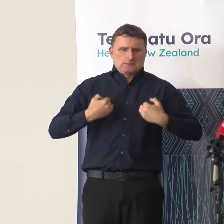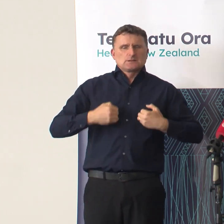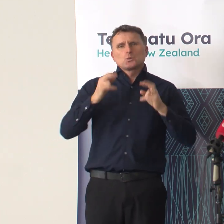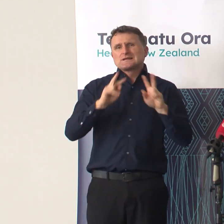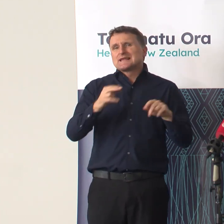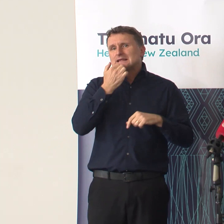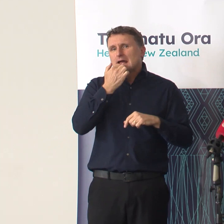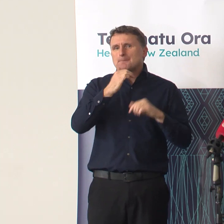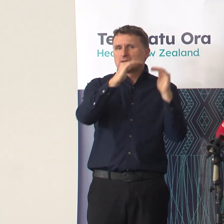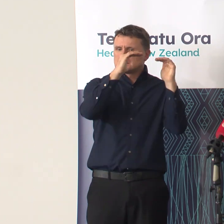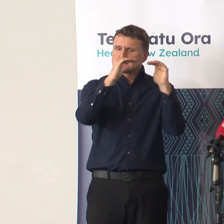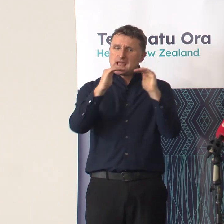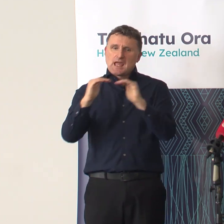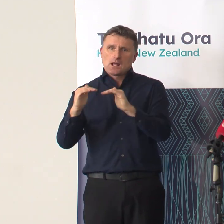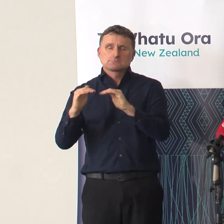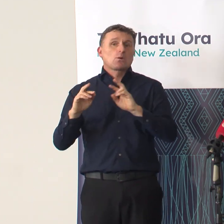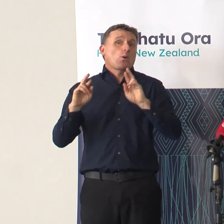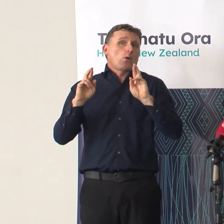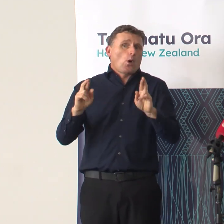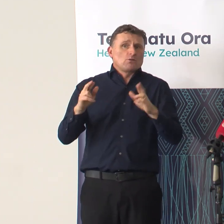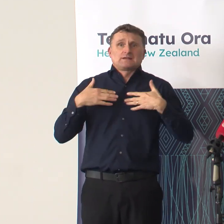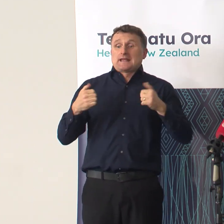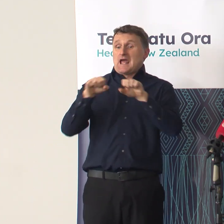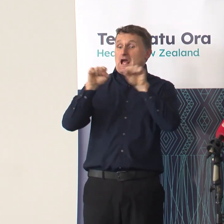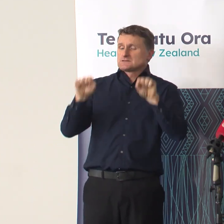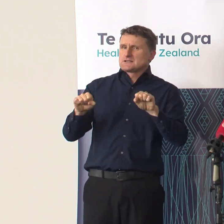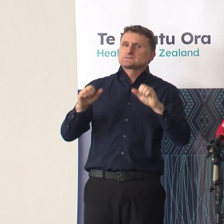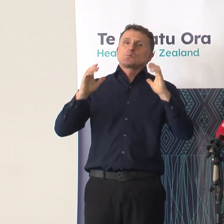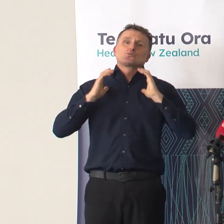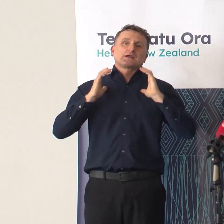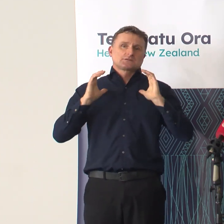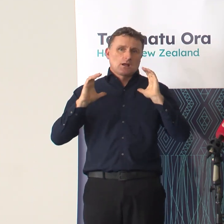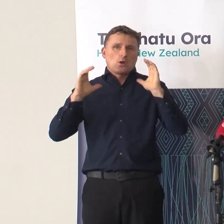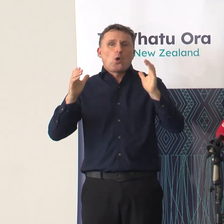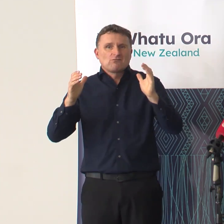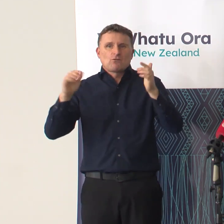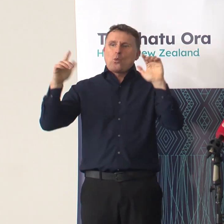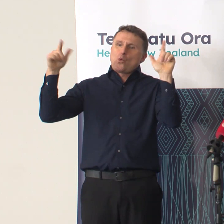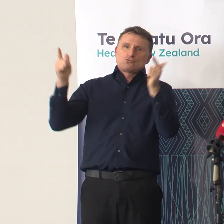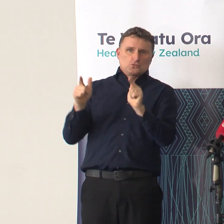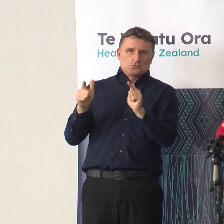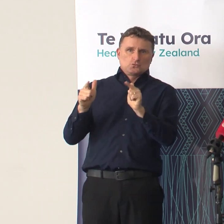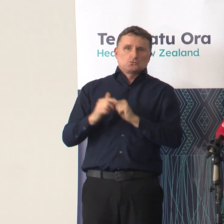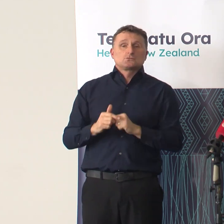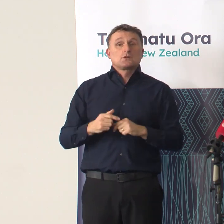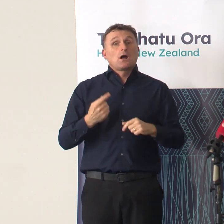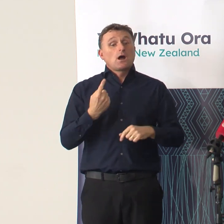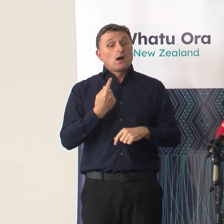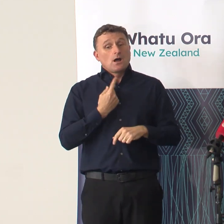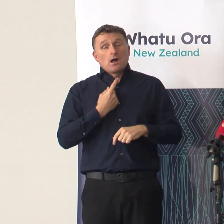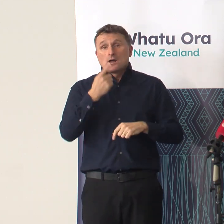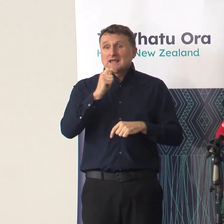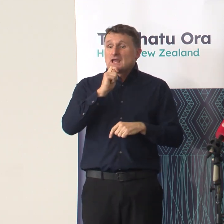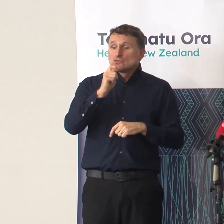are hoping some of the pressure on our health system will start to ease. In the meantime I can report that our work